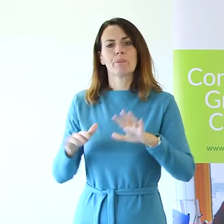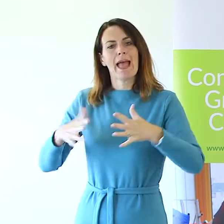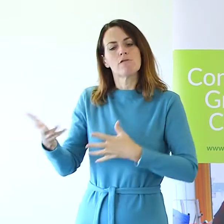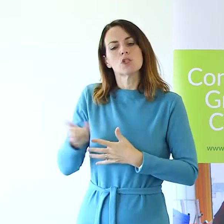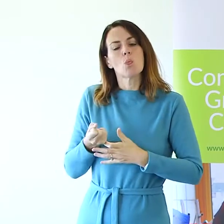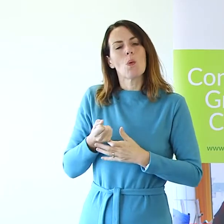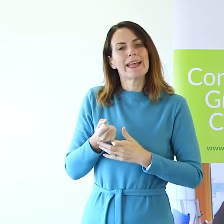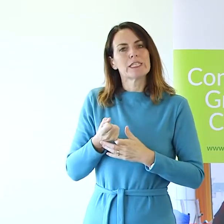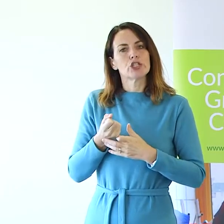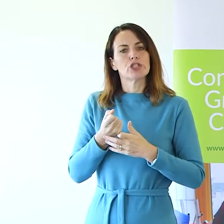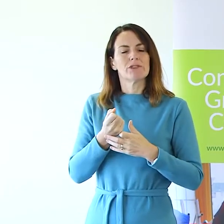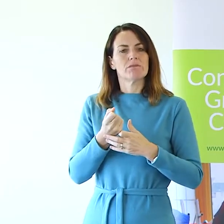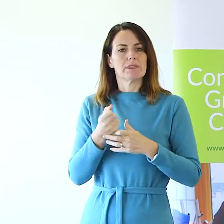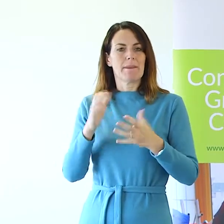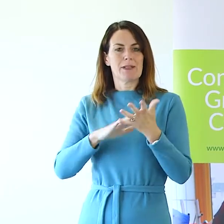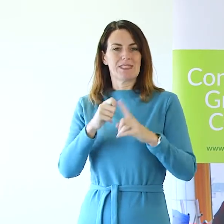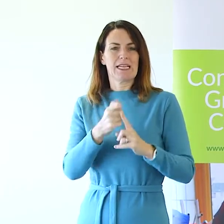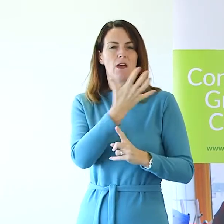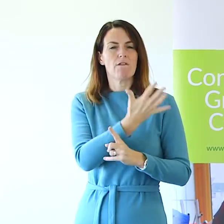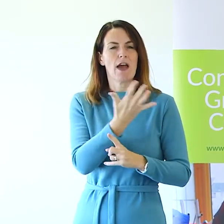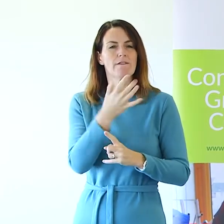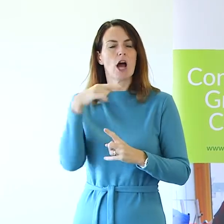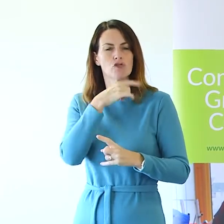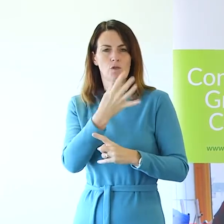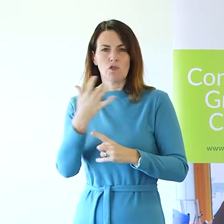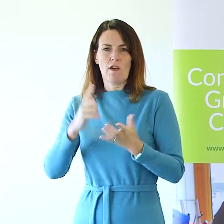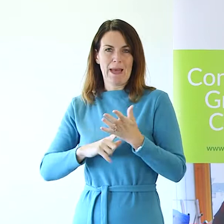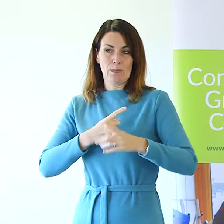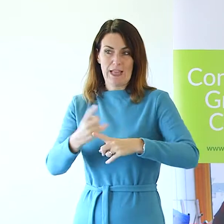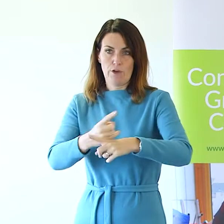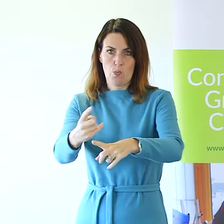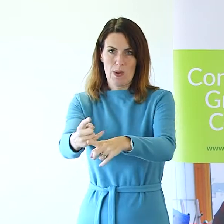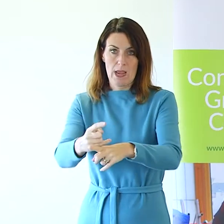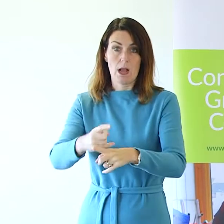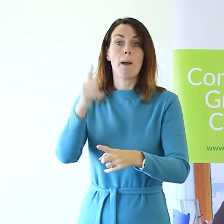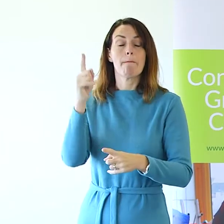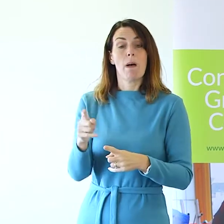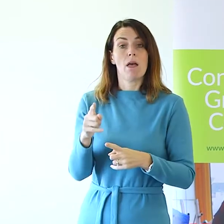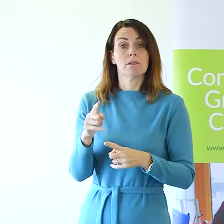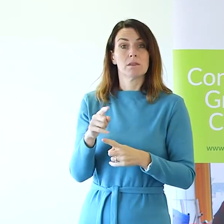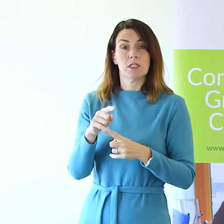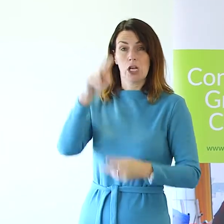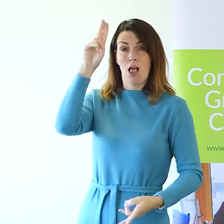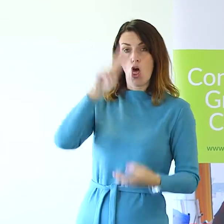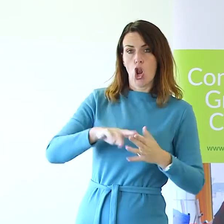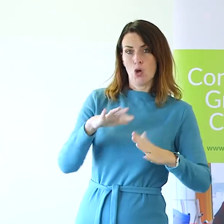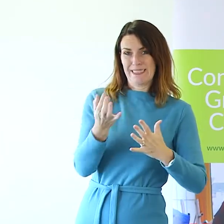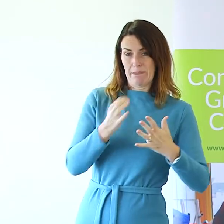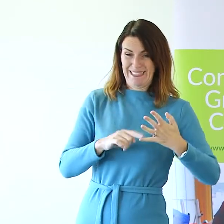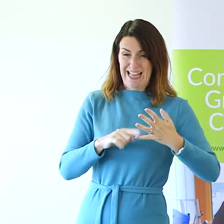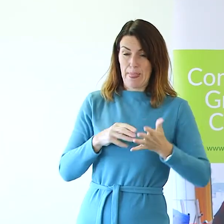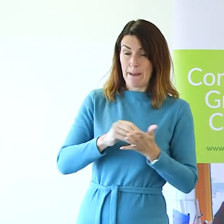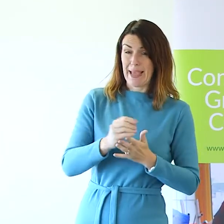£545 per week. However, the lowest 10% are paid an average of